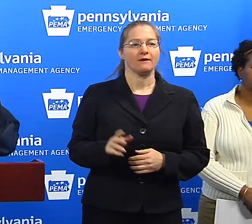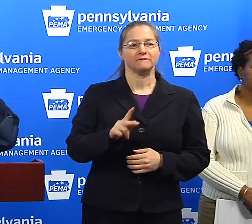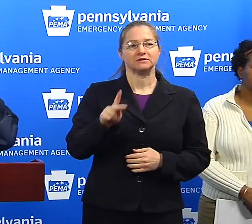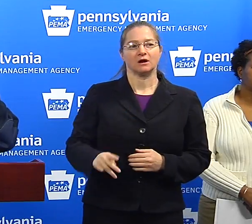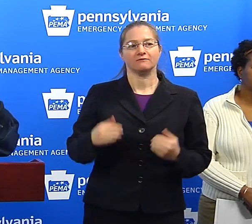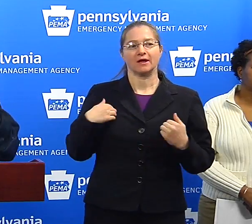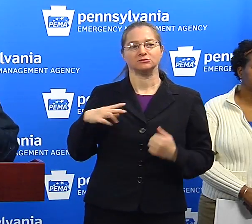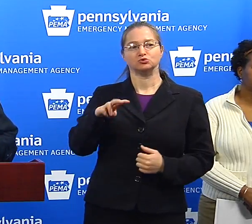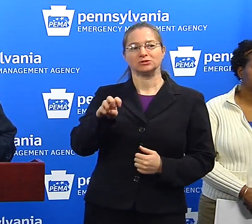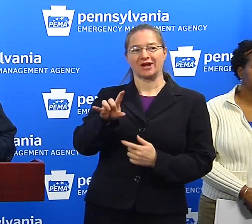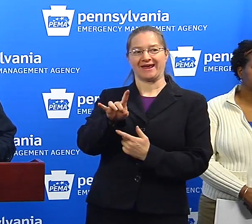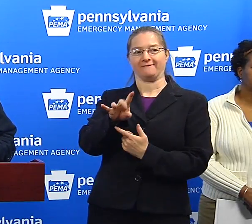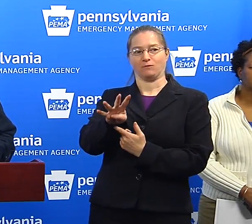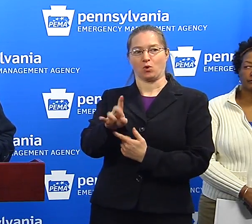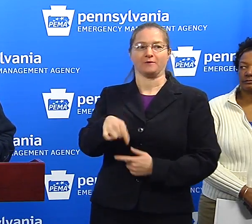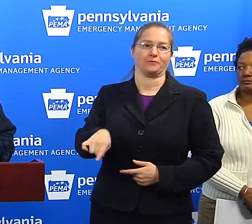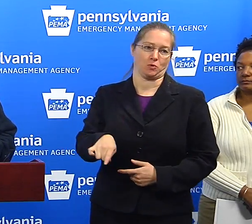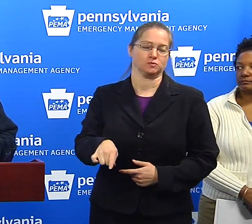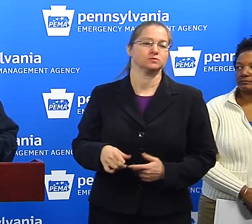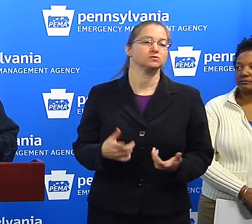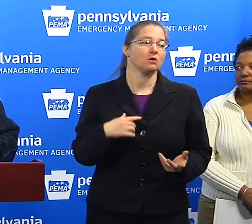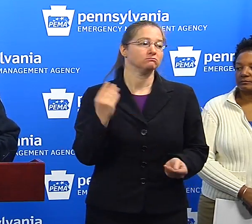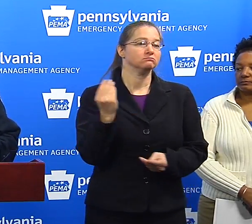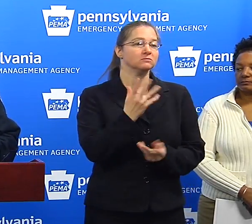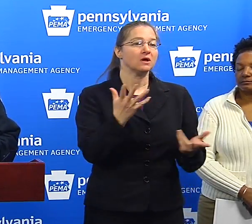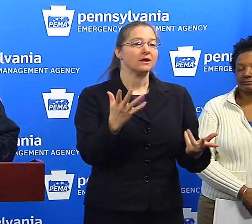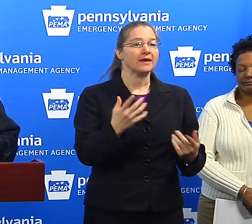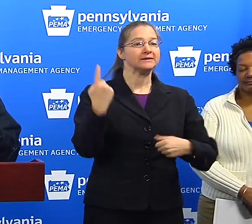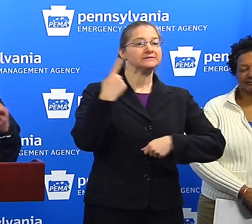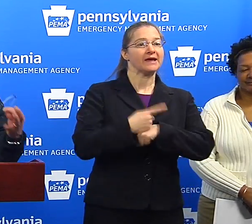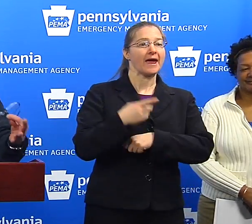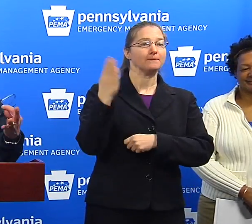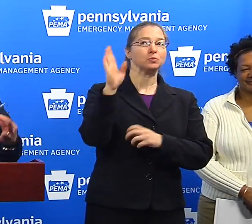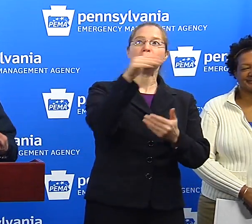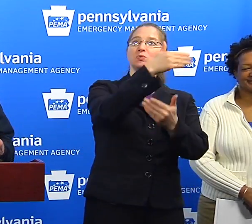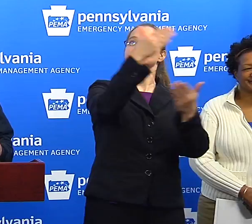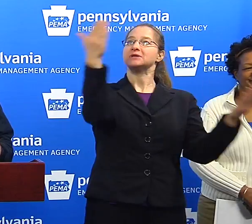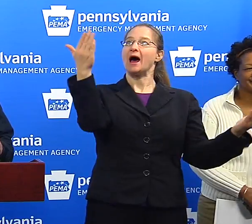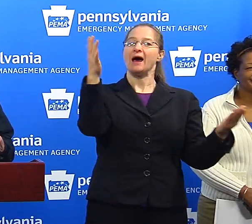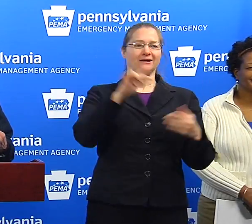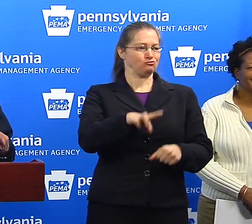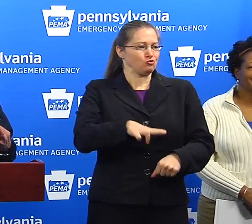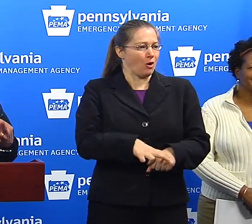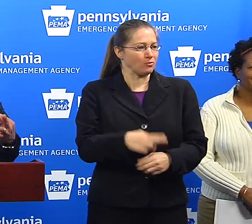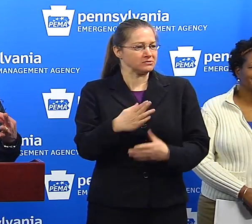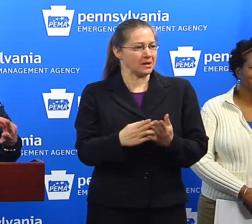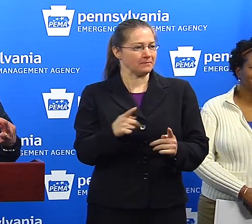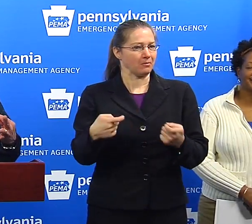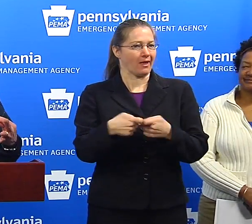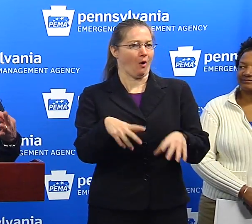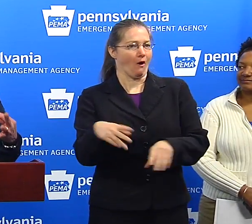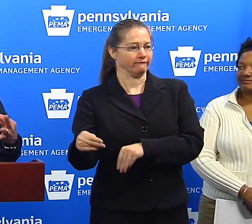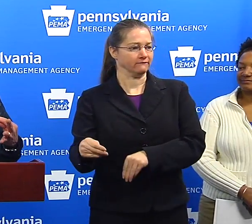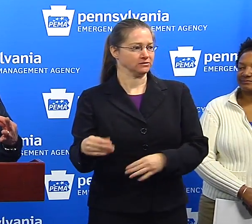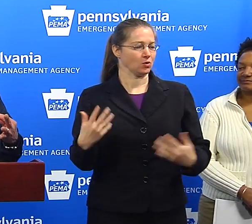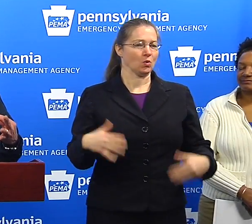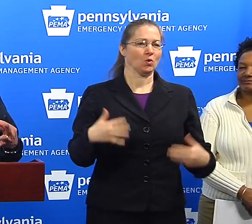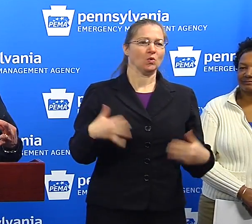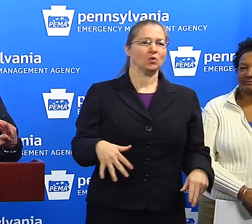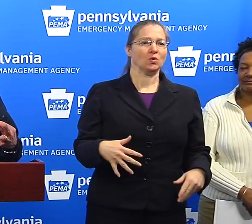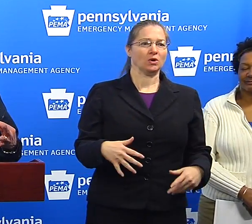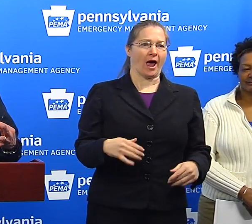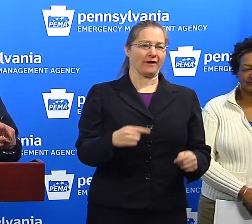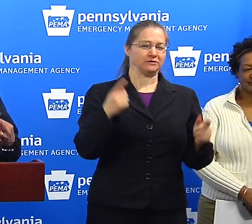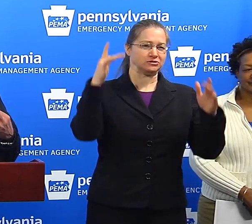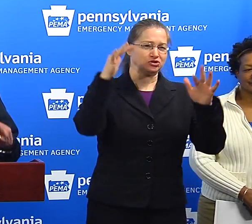284. And I will tell you, as we say on a blue sky day, that's normal. So for this to be able to have a very significant